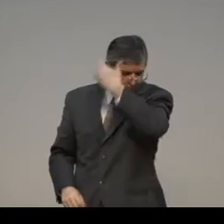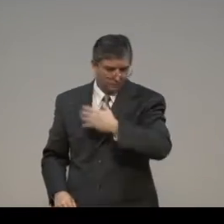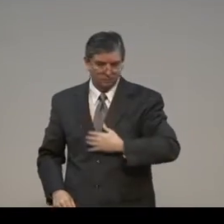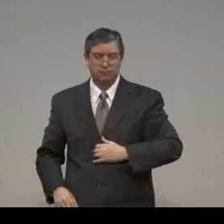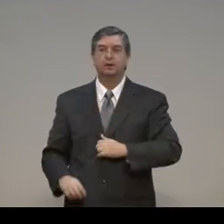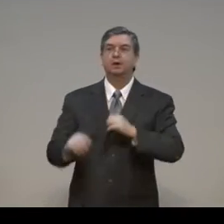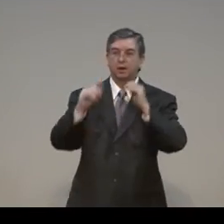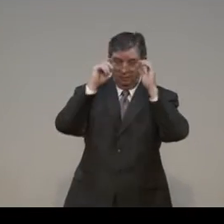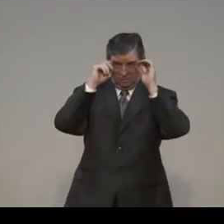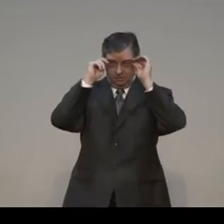15, verse 5.